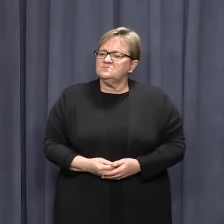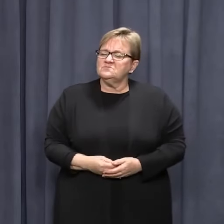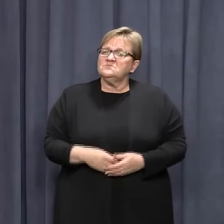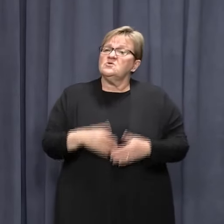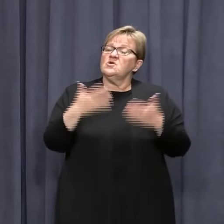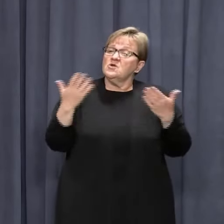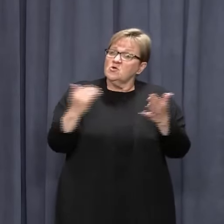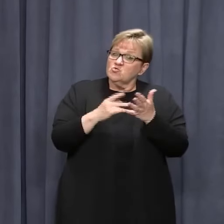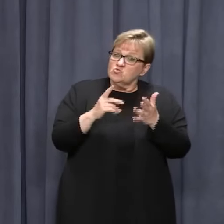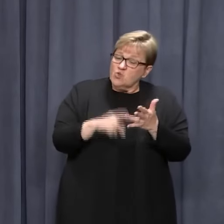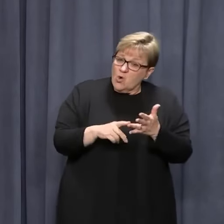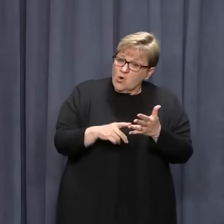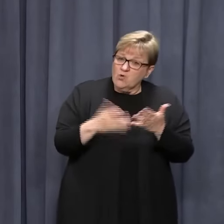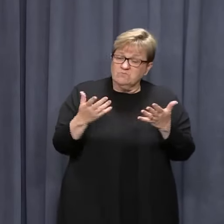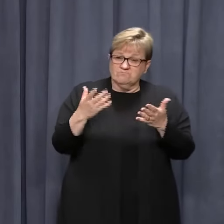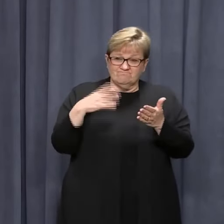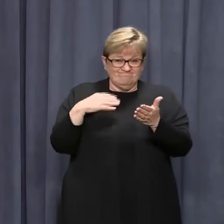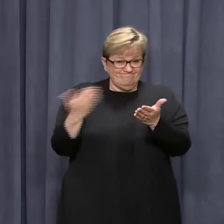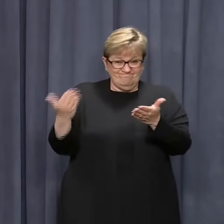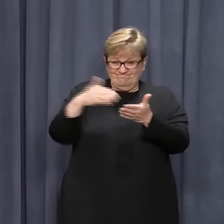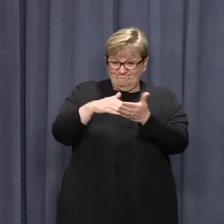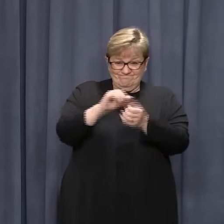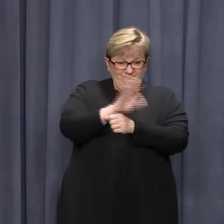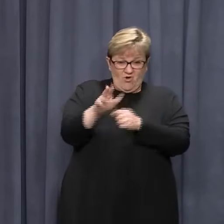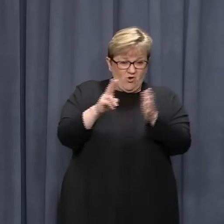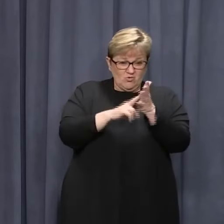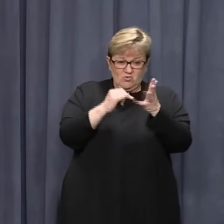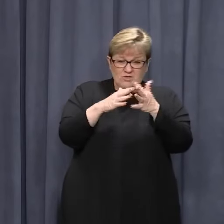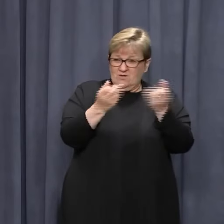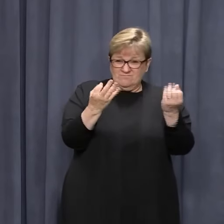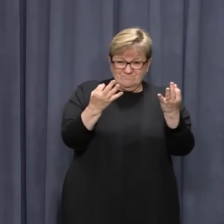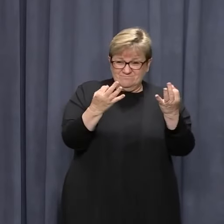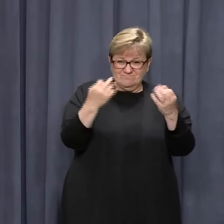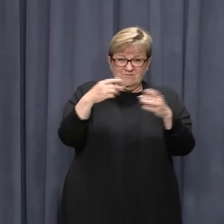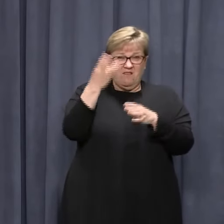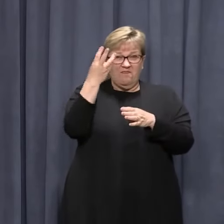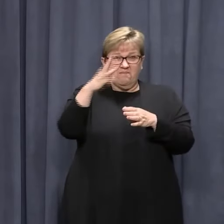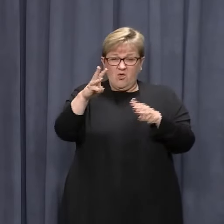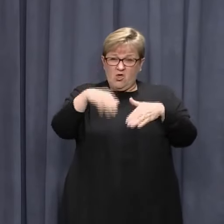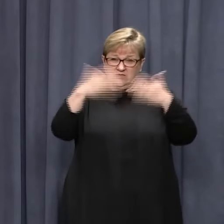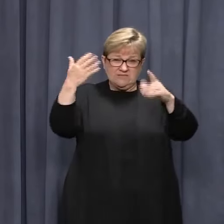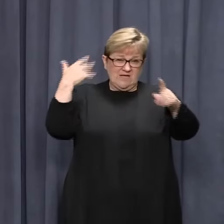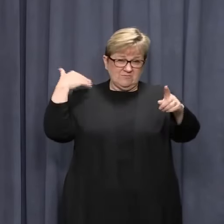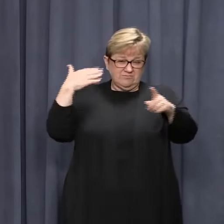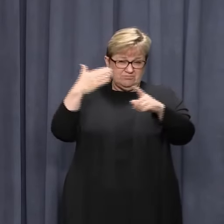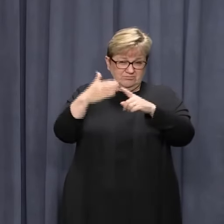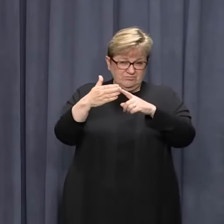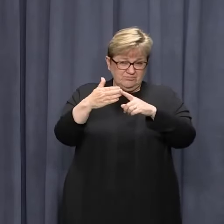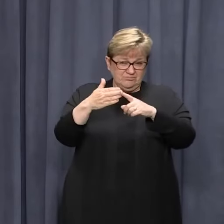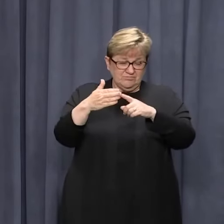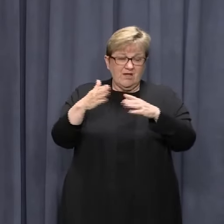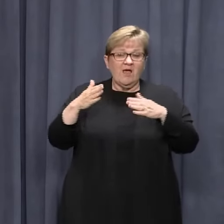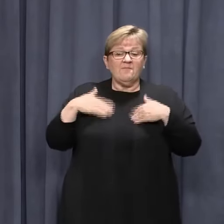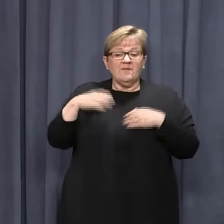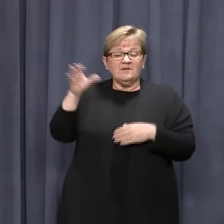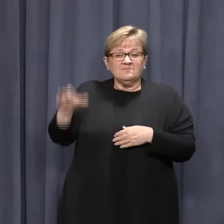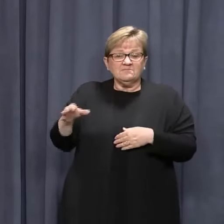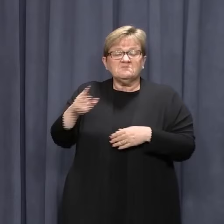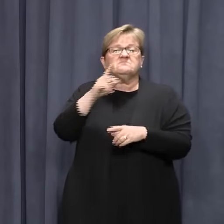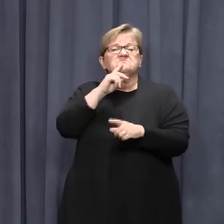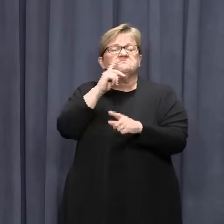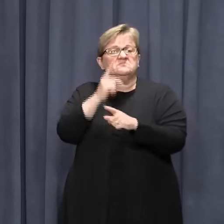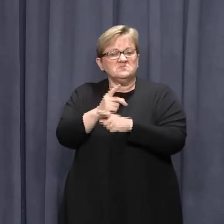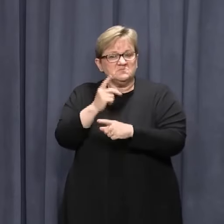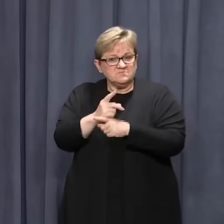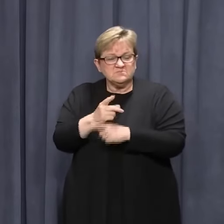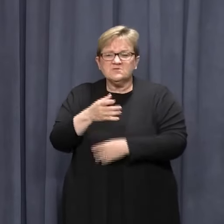Therefore, with no additional cases in NSW over the last 30 days, the Chief Health Officer has recommended